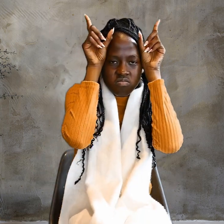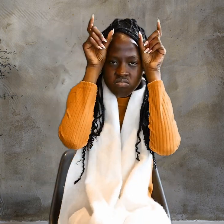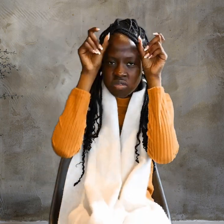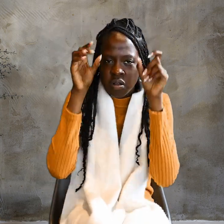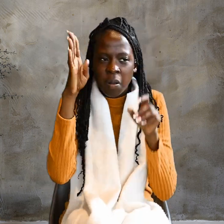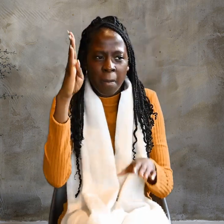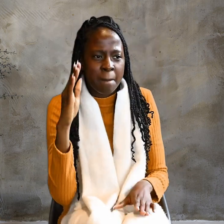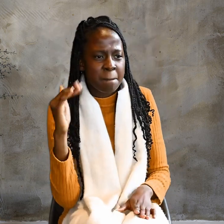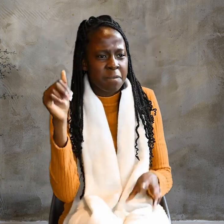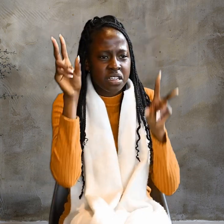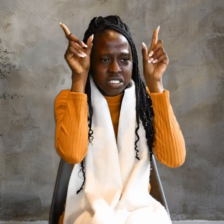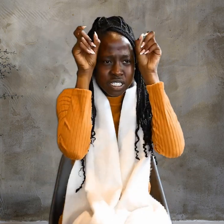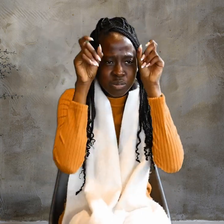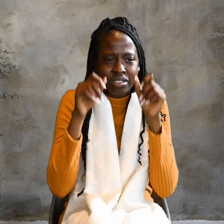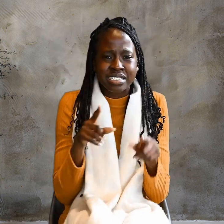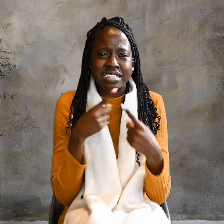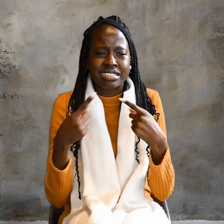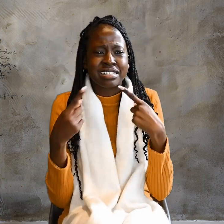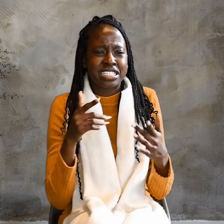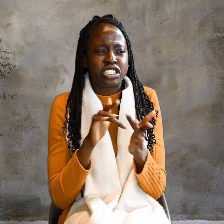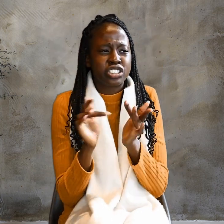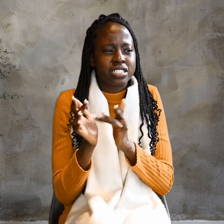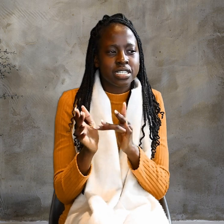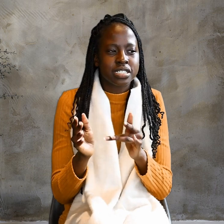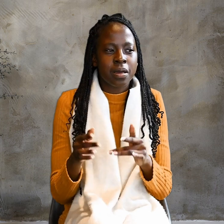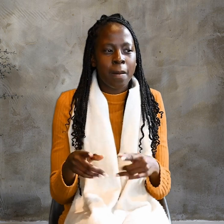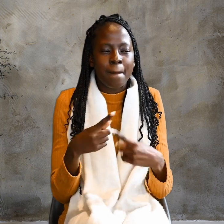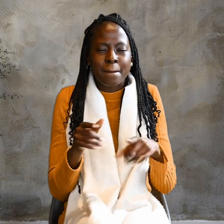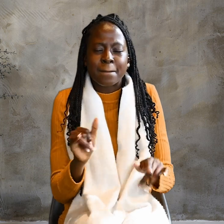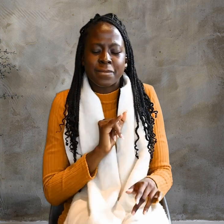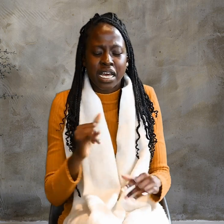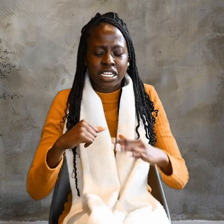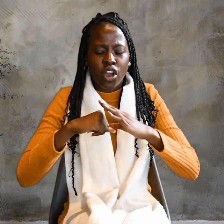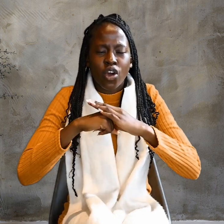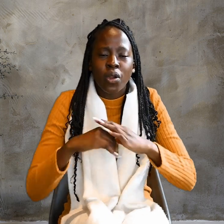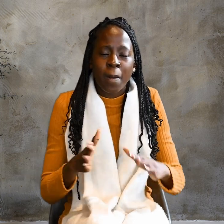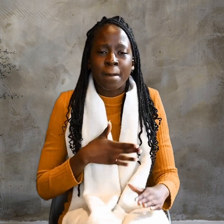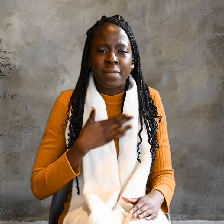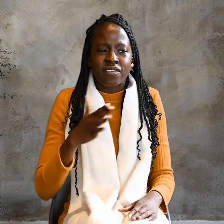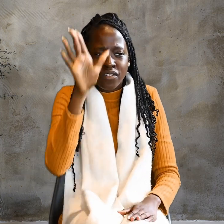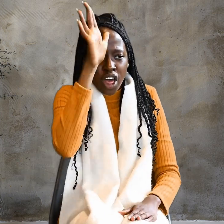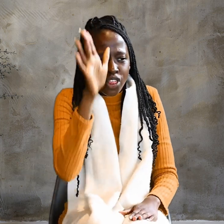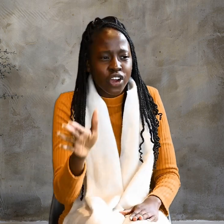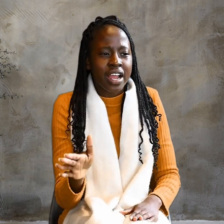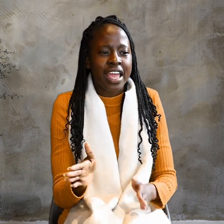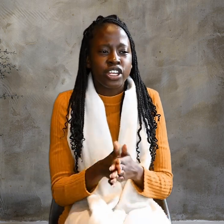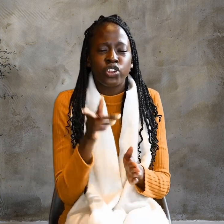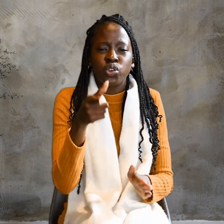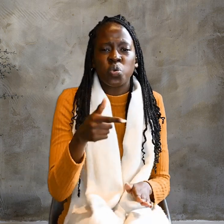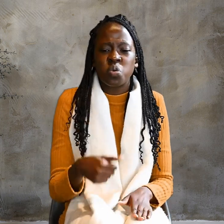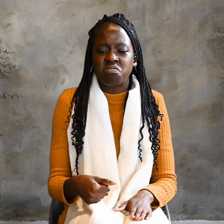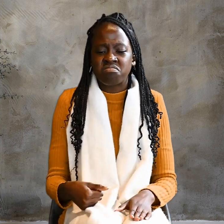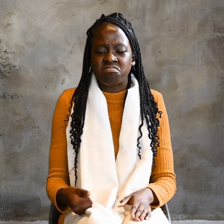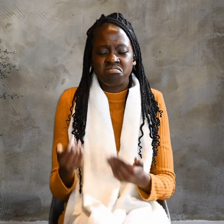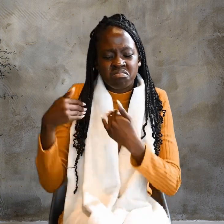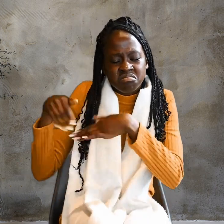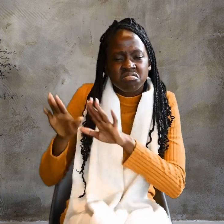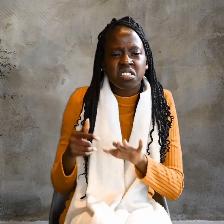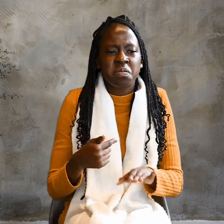not possessed by a demon, Said Jesus, But I honor my father, And you dishonor